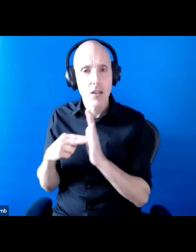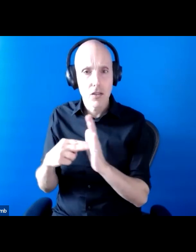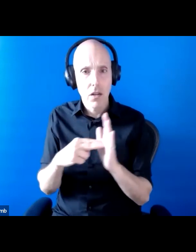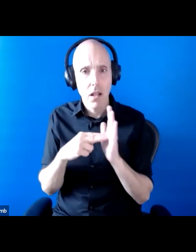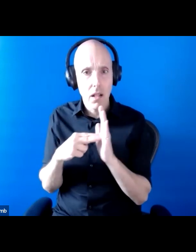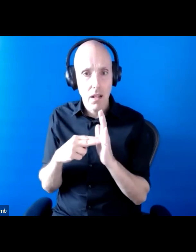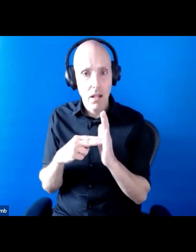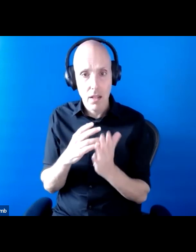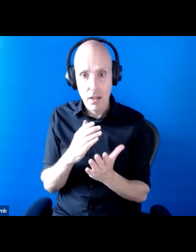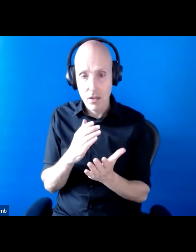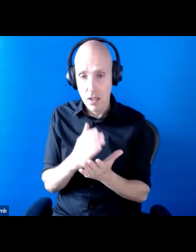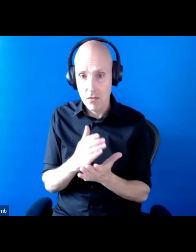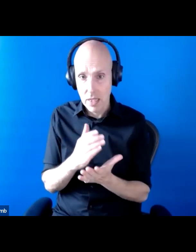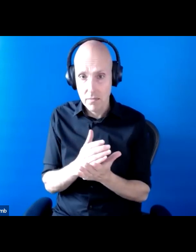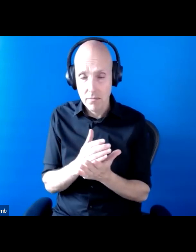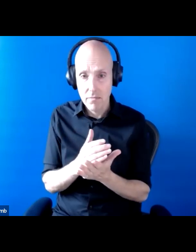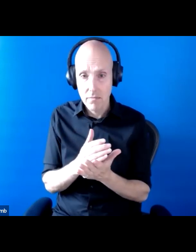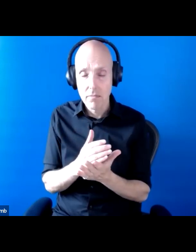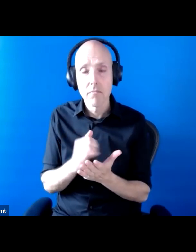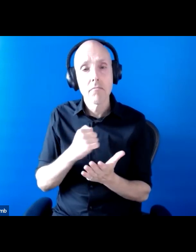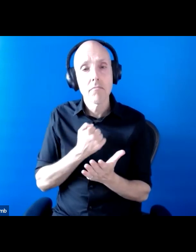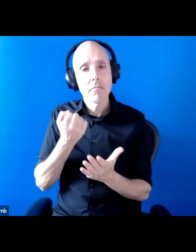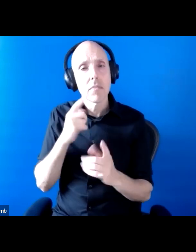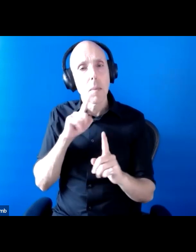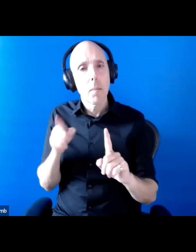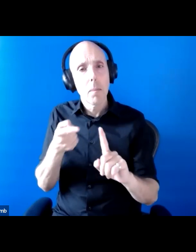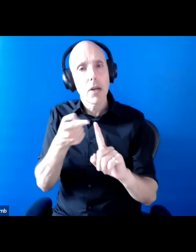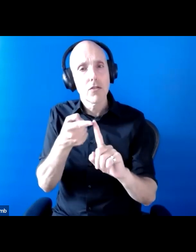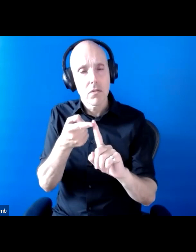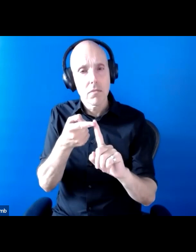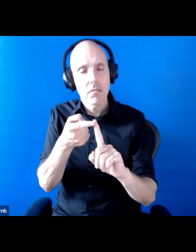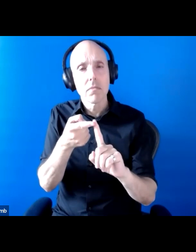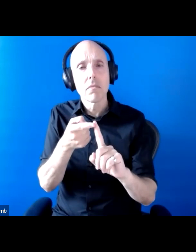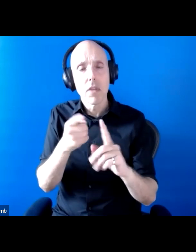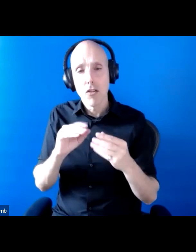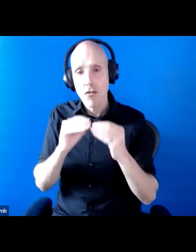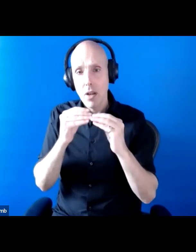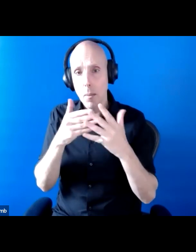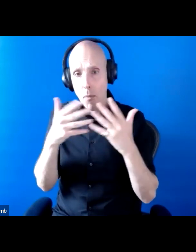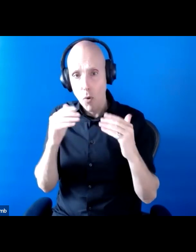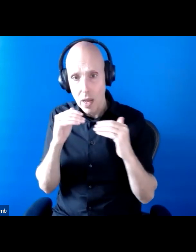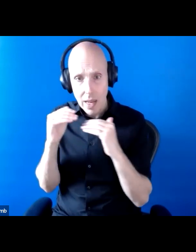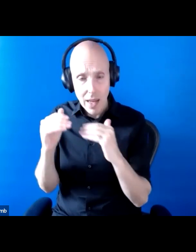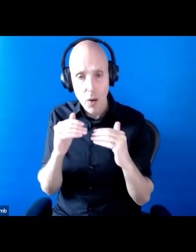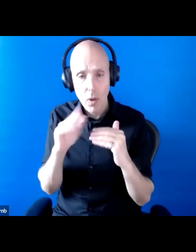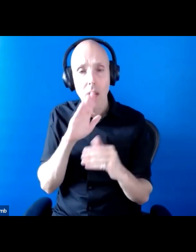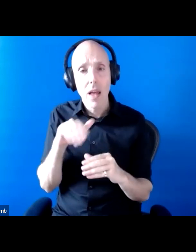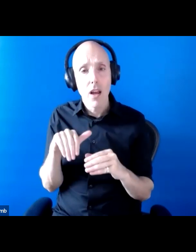whose mission is to create a more equal society and a more inclusive society for disabled